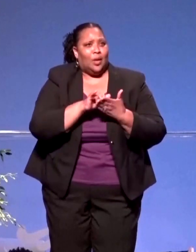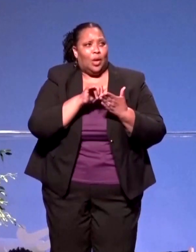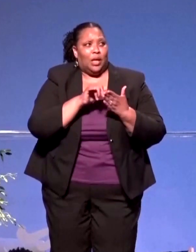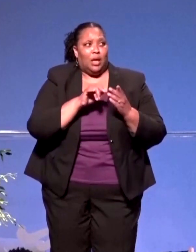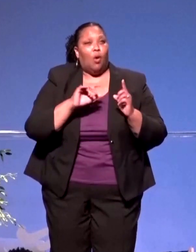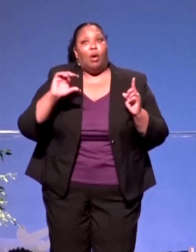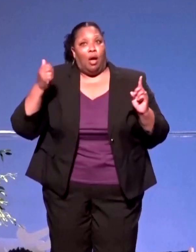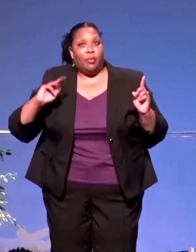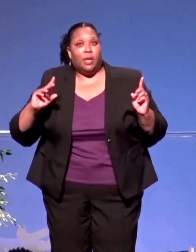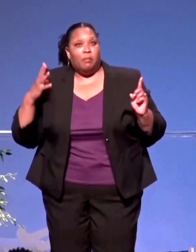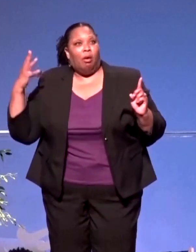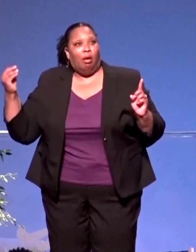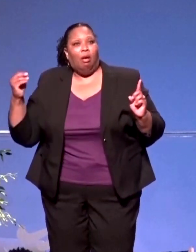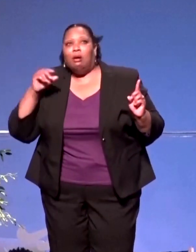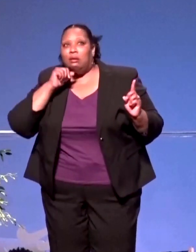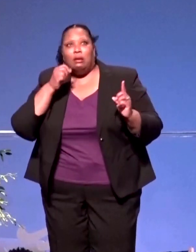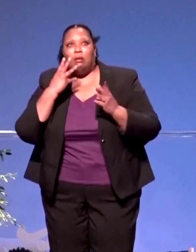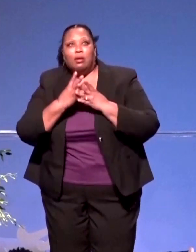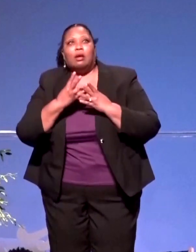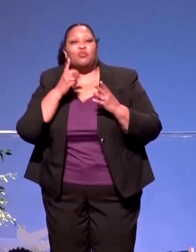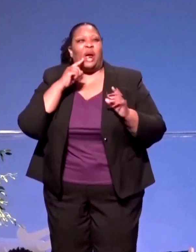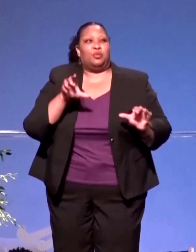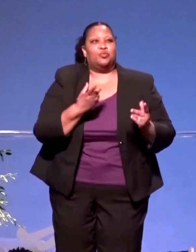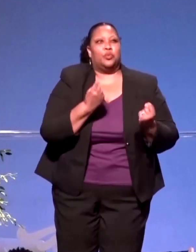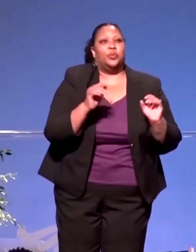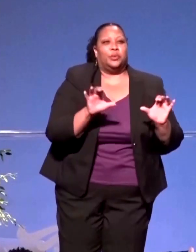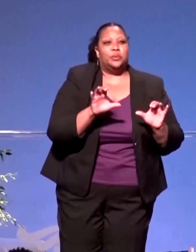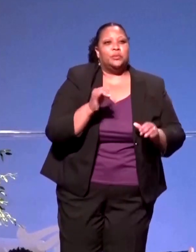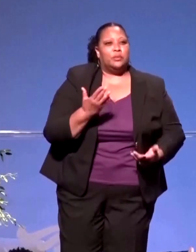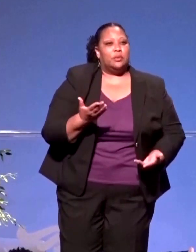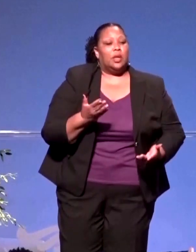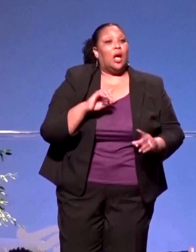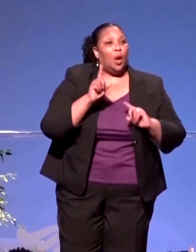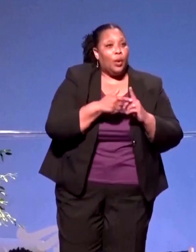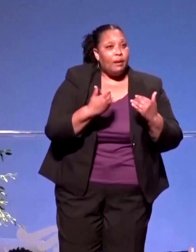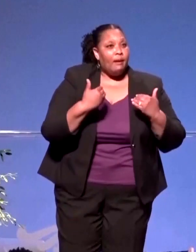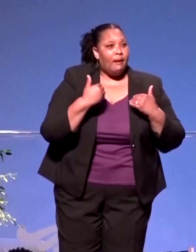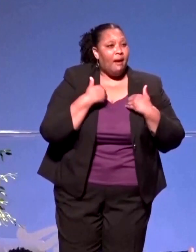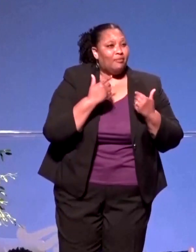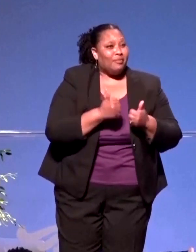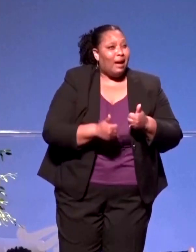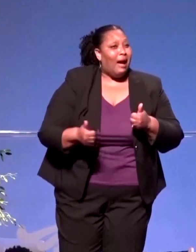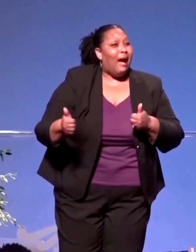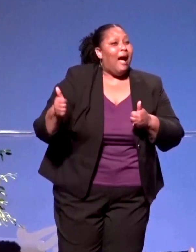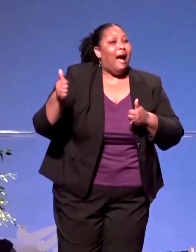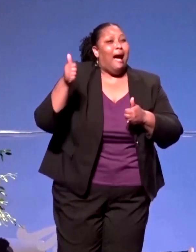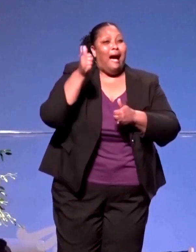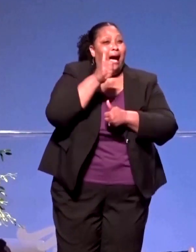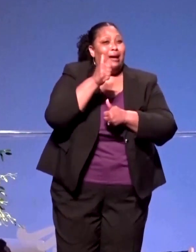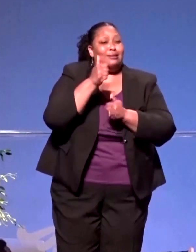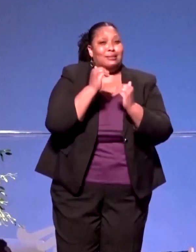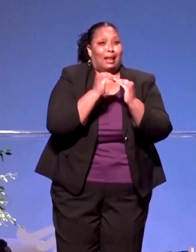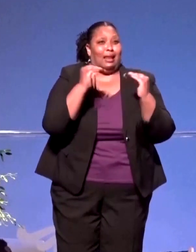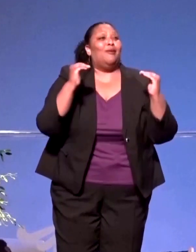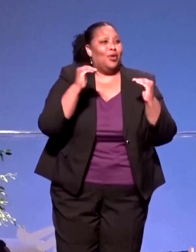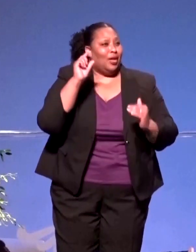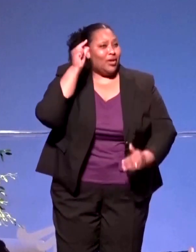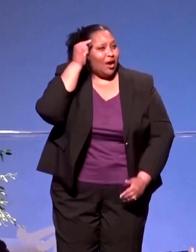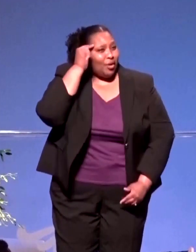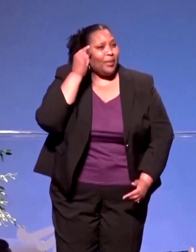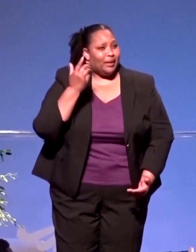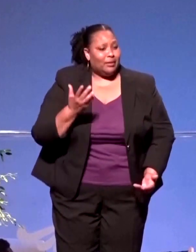and when they have the highest level of government